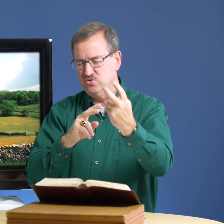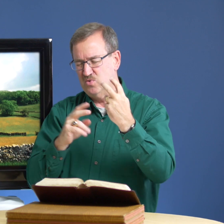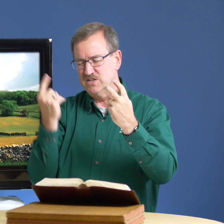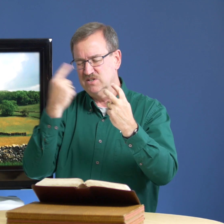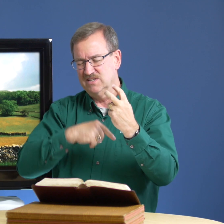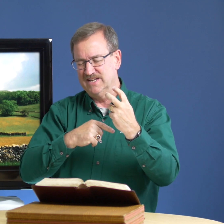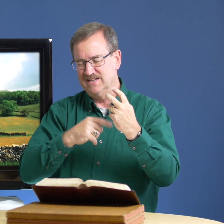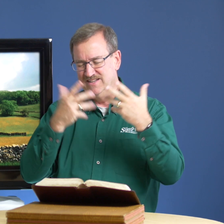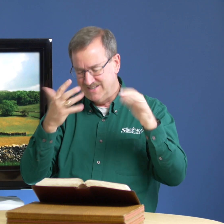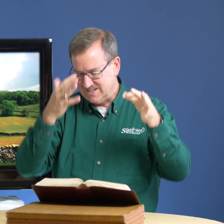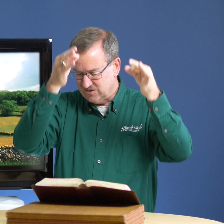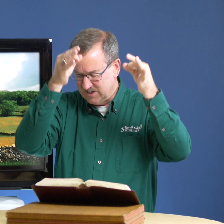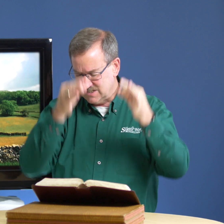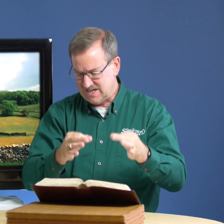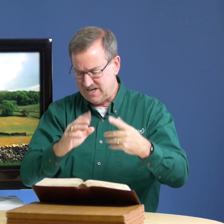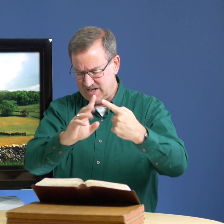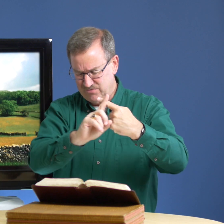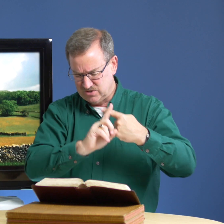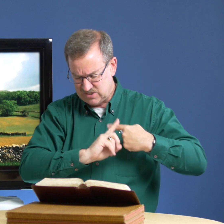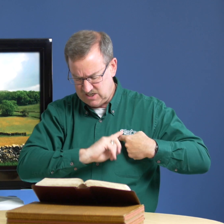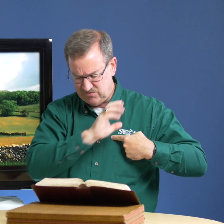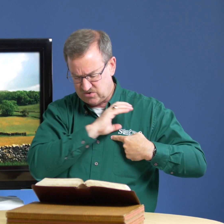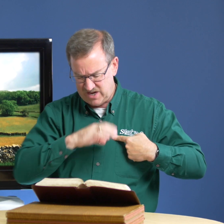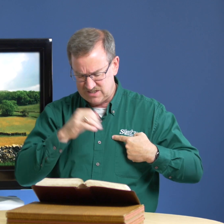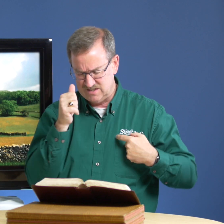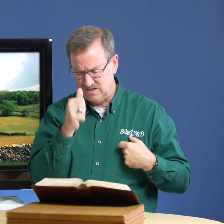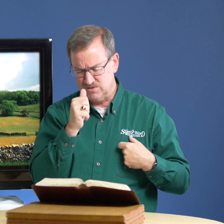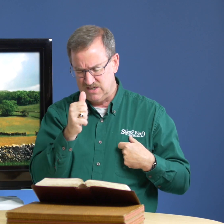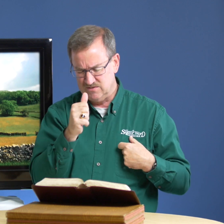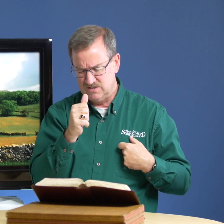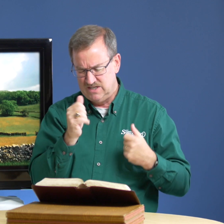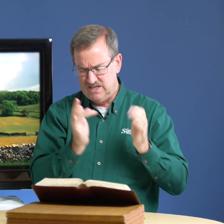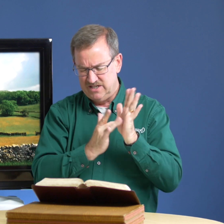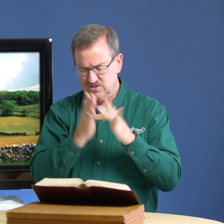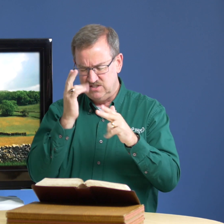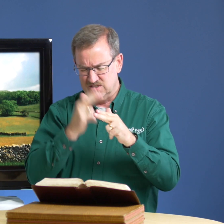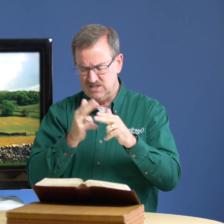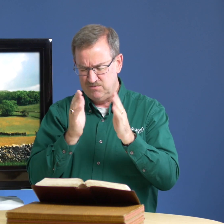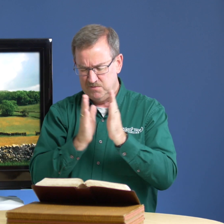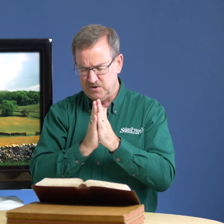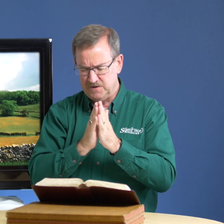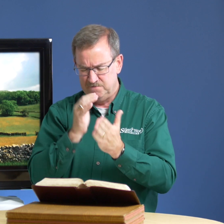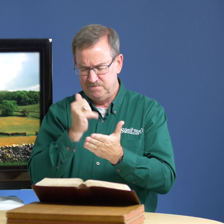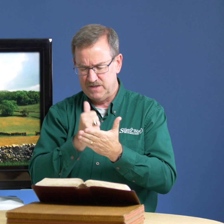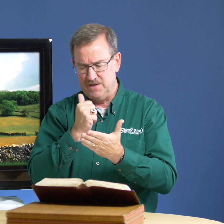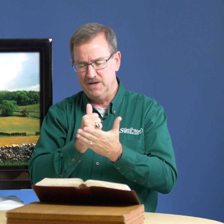who's watching today has already decided and received christ themselves in jesus name i pray amen